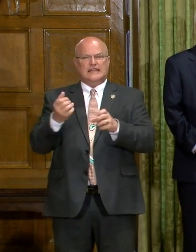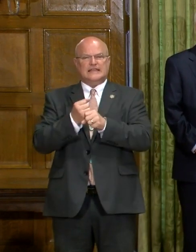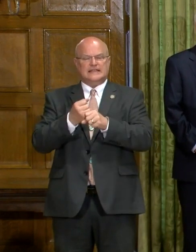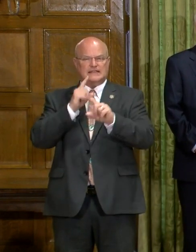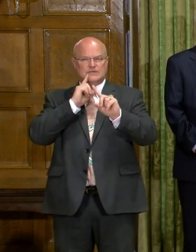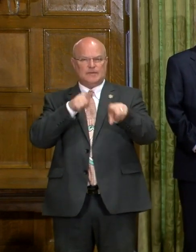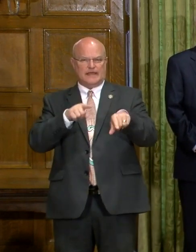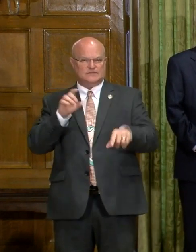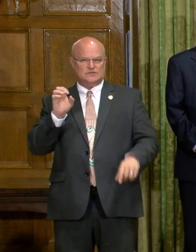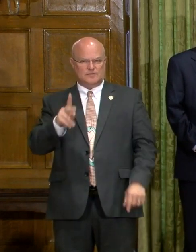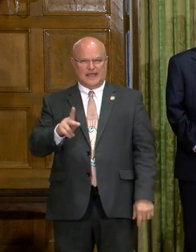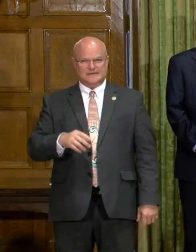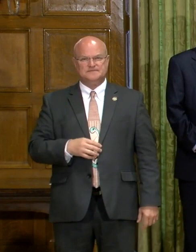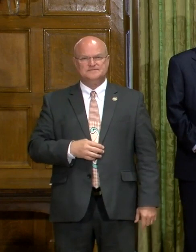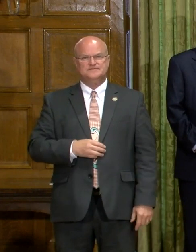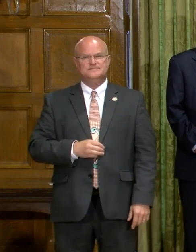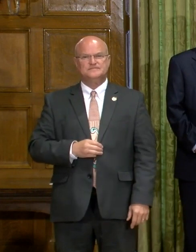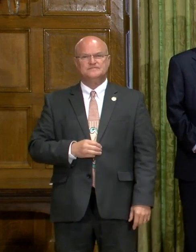get them some answers.